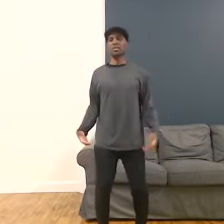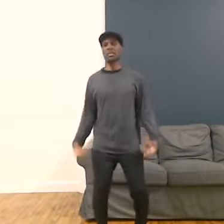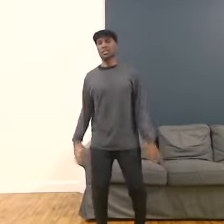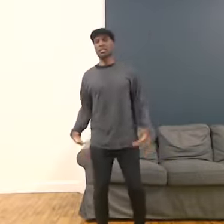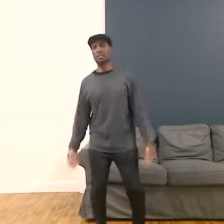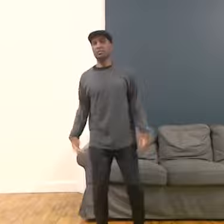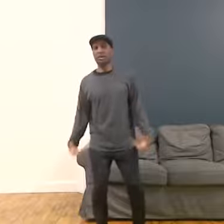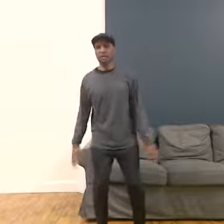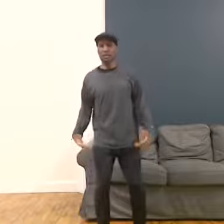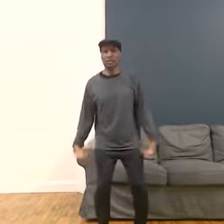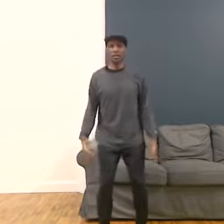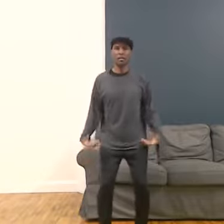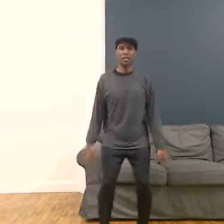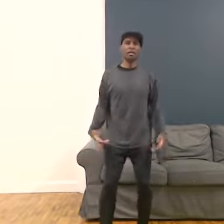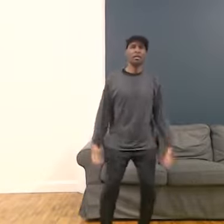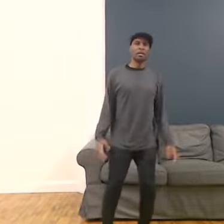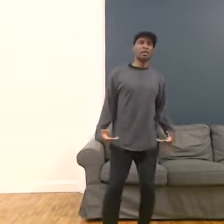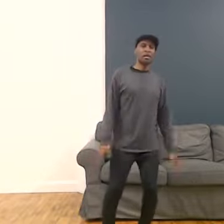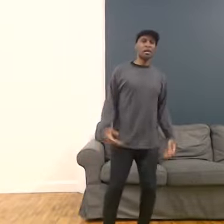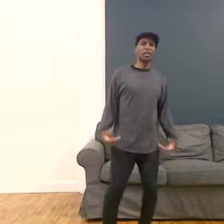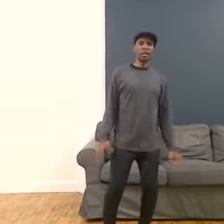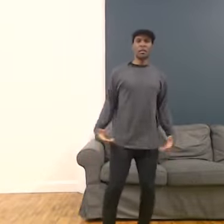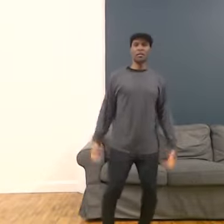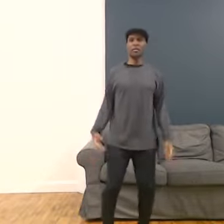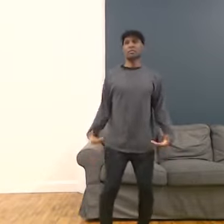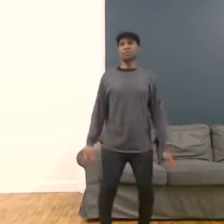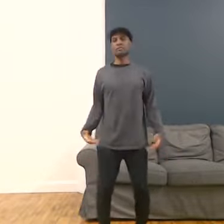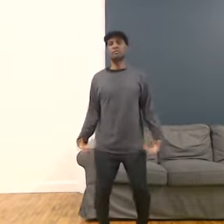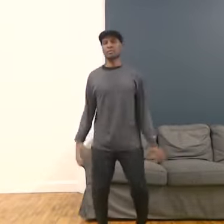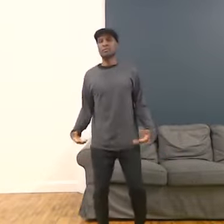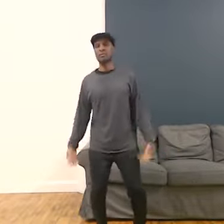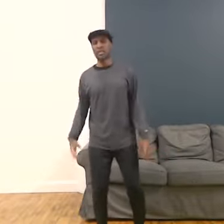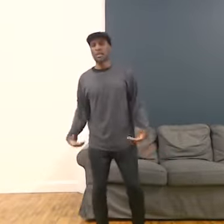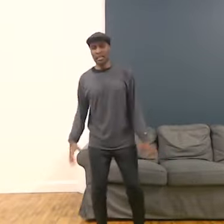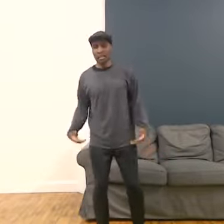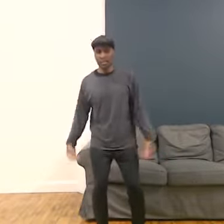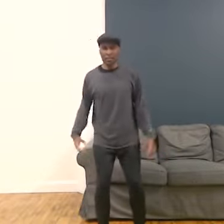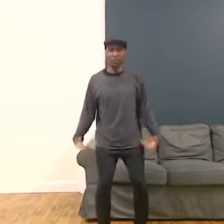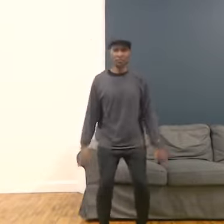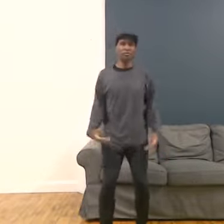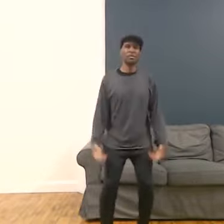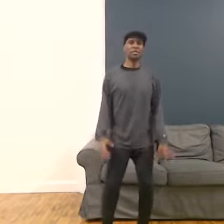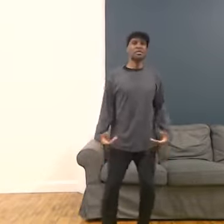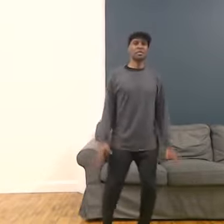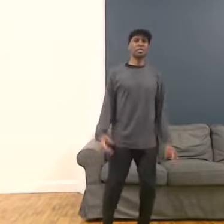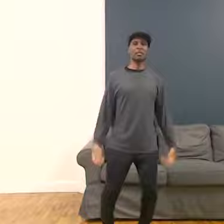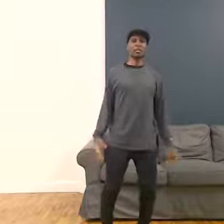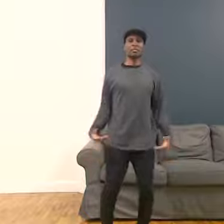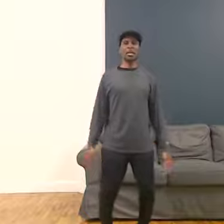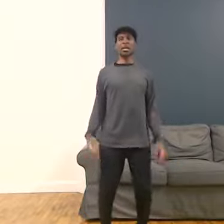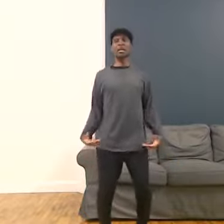to be taking a deep breath. inhale. And on the exhale, just a little sigh,